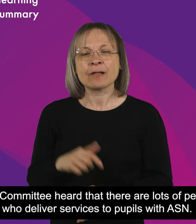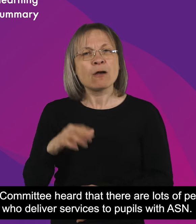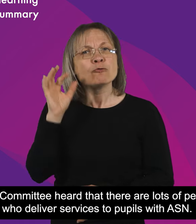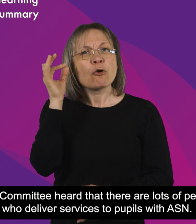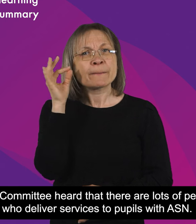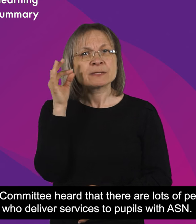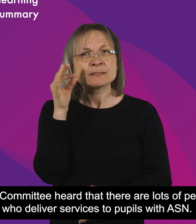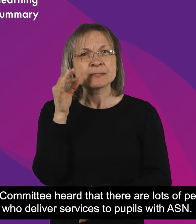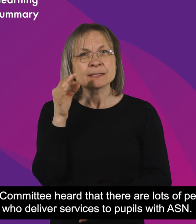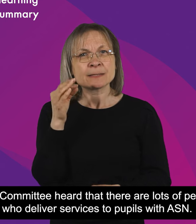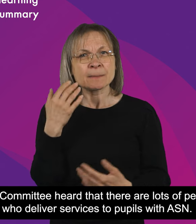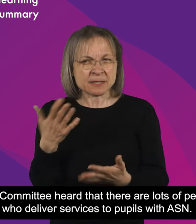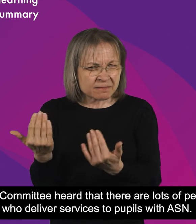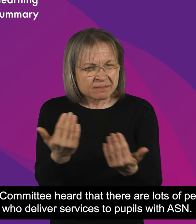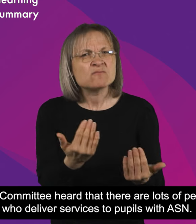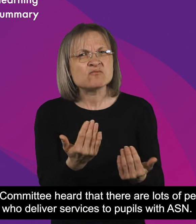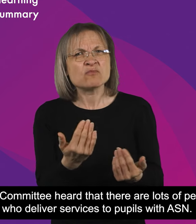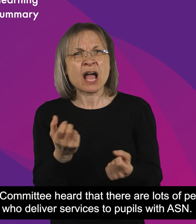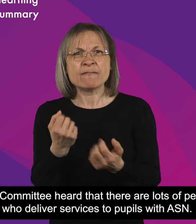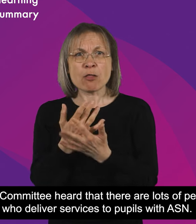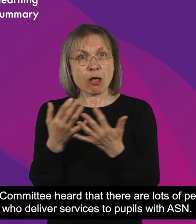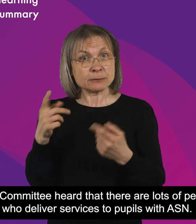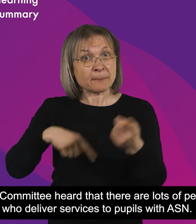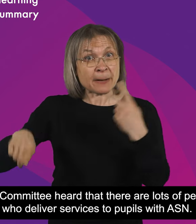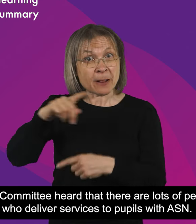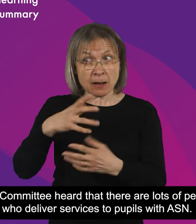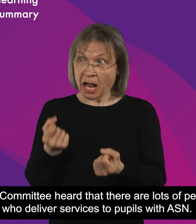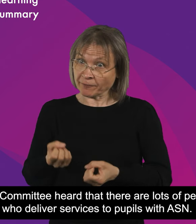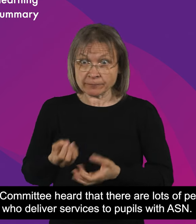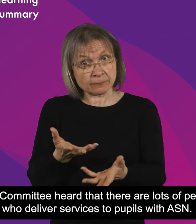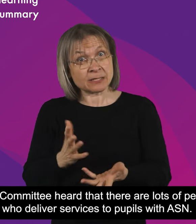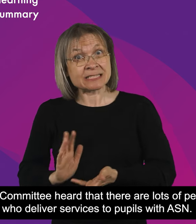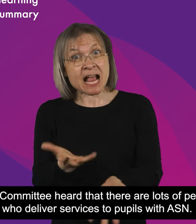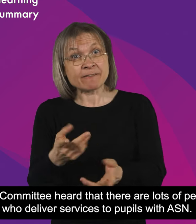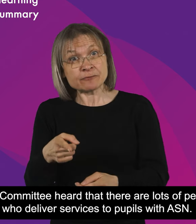The committee heard that there are lots of people who deliver services to pupils with ASN.